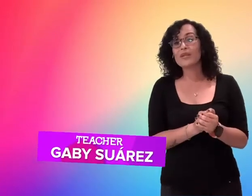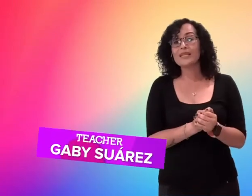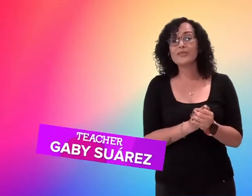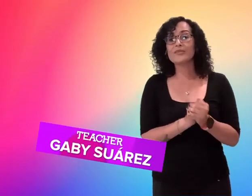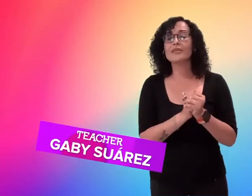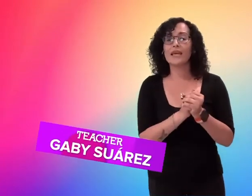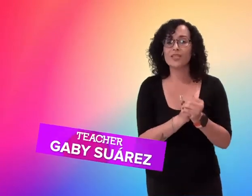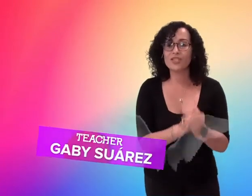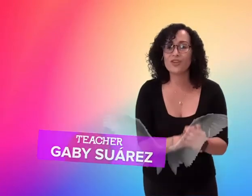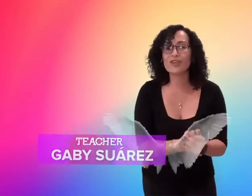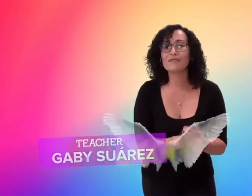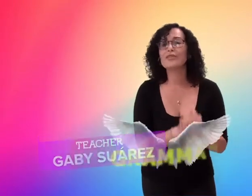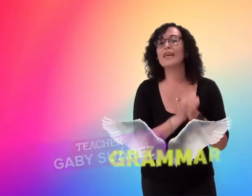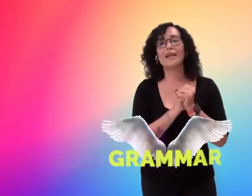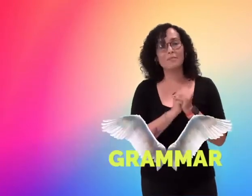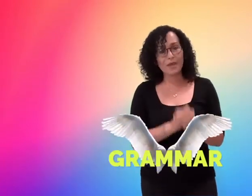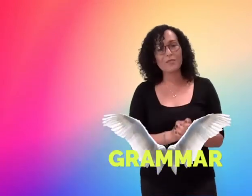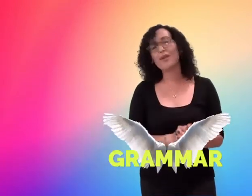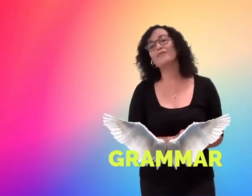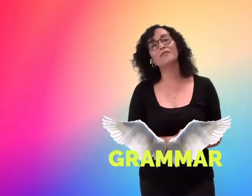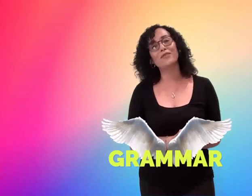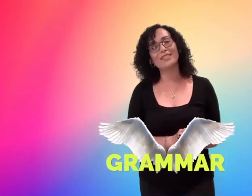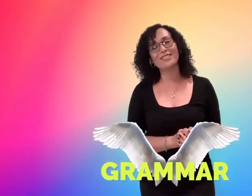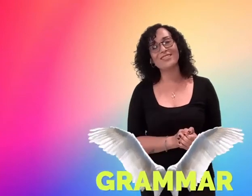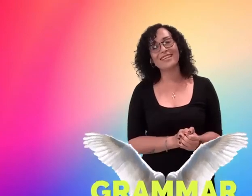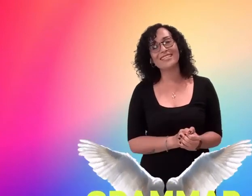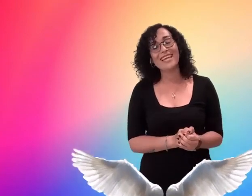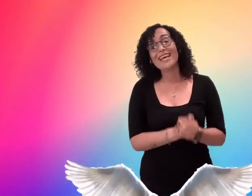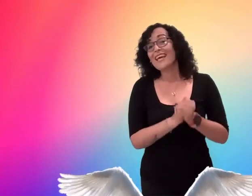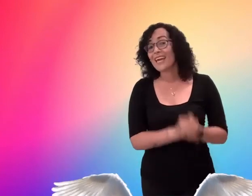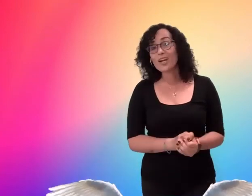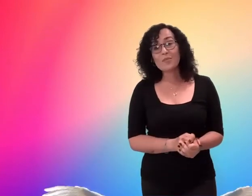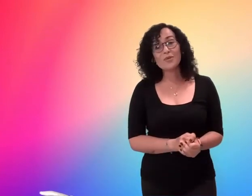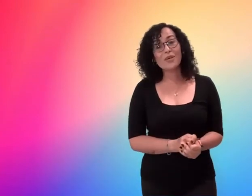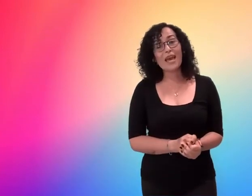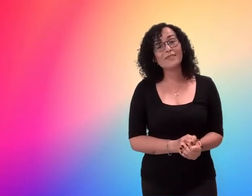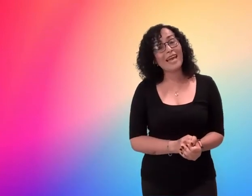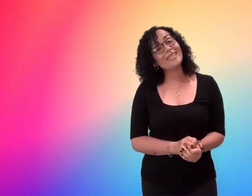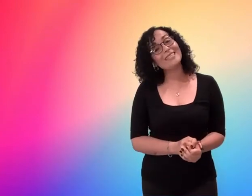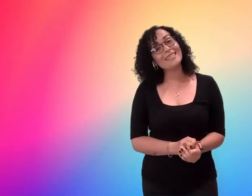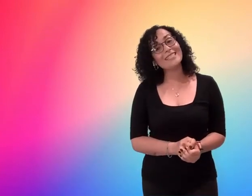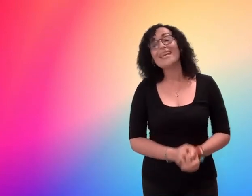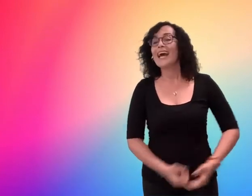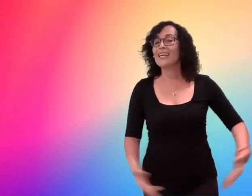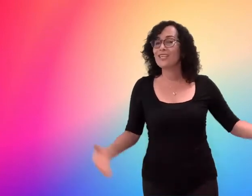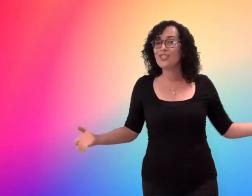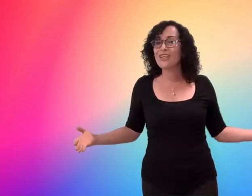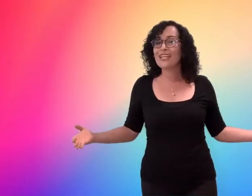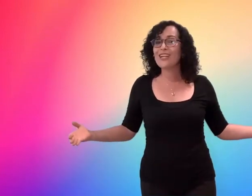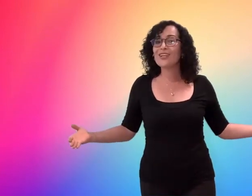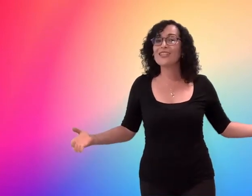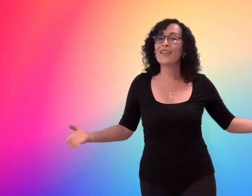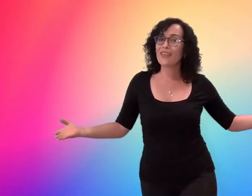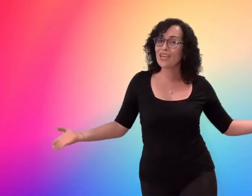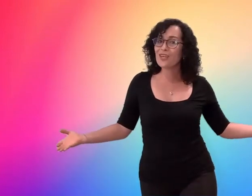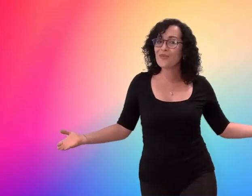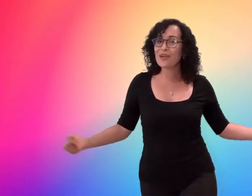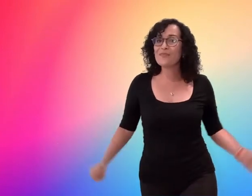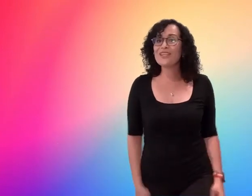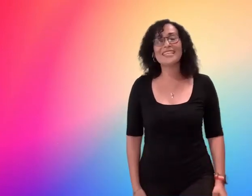lessons enjoyable and memorable for students i hope you have liked this yes i enjoyed it a lot thank you very much